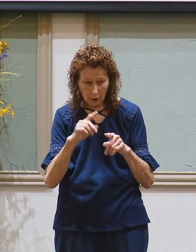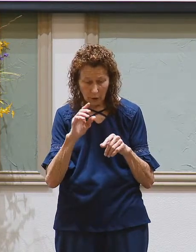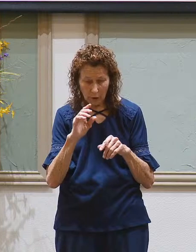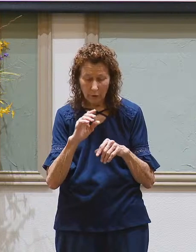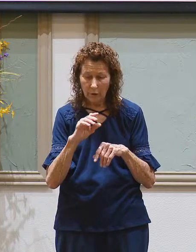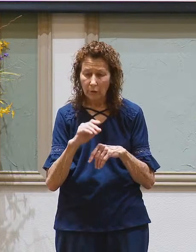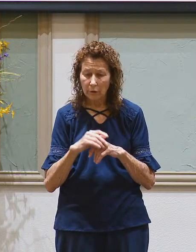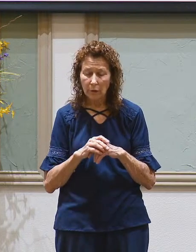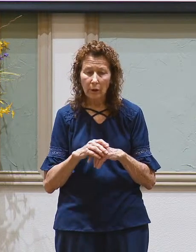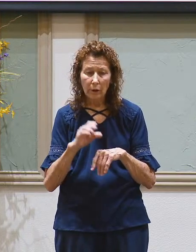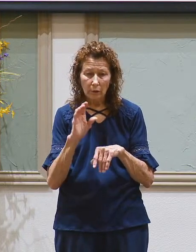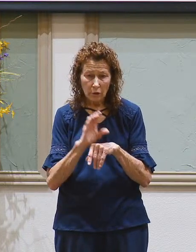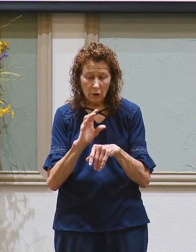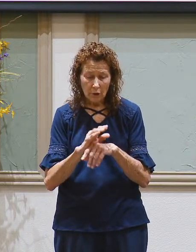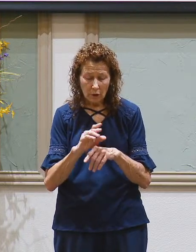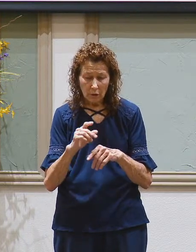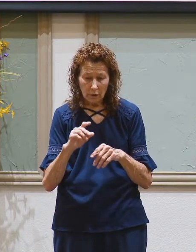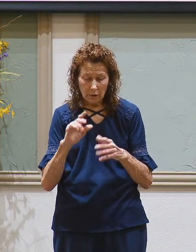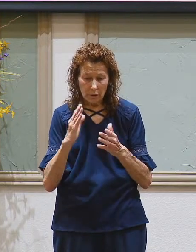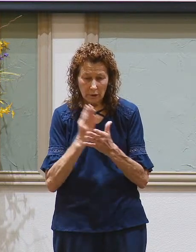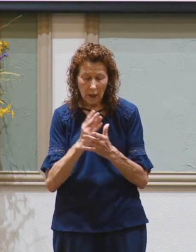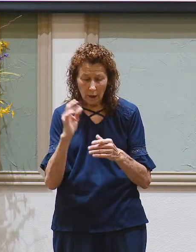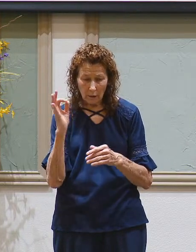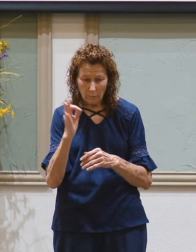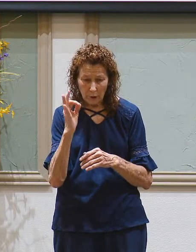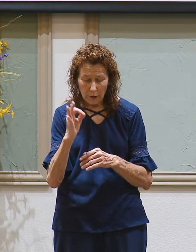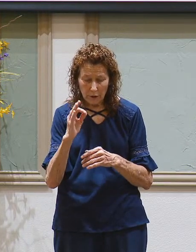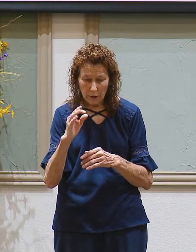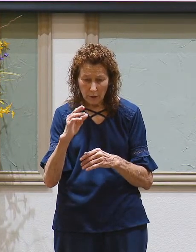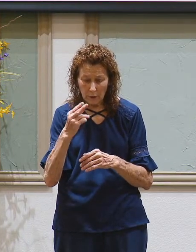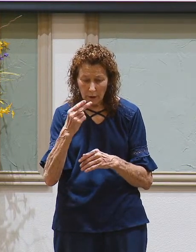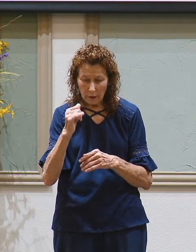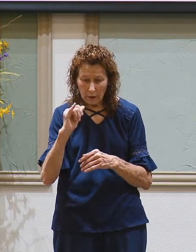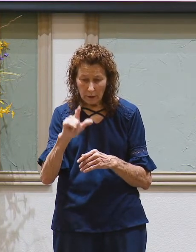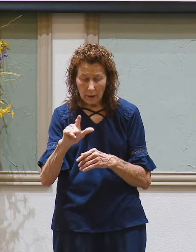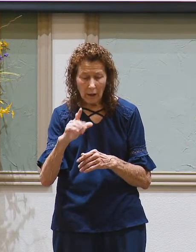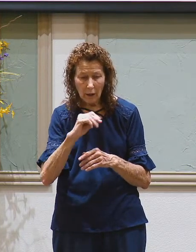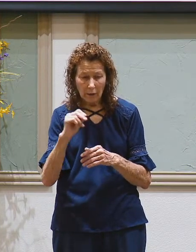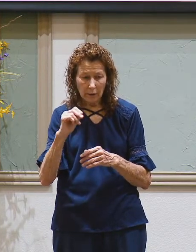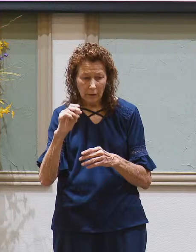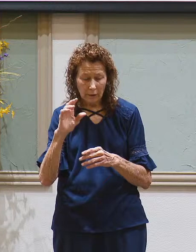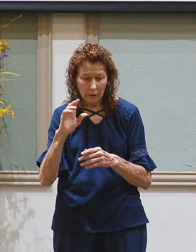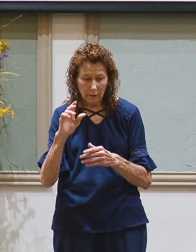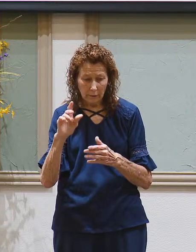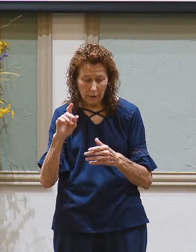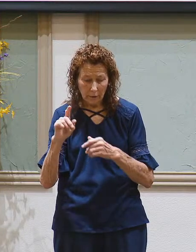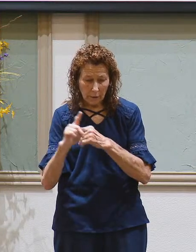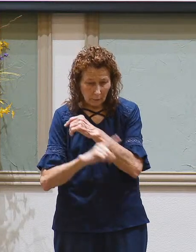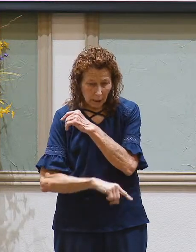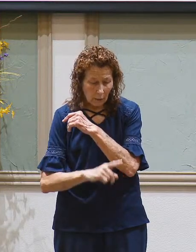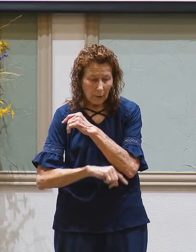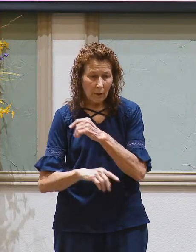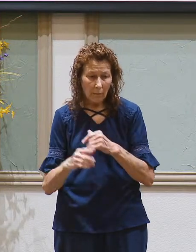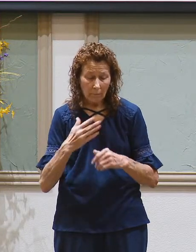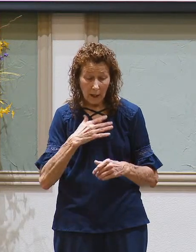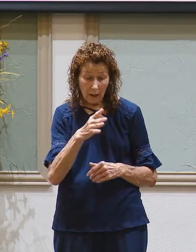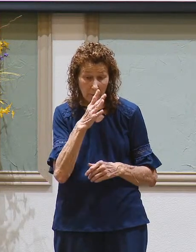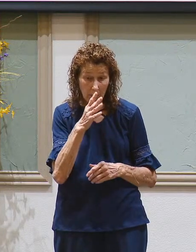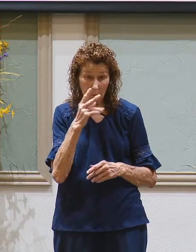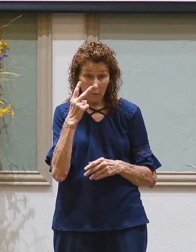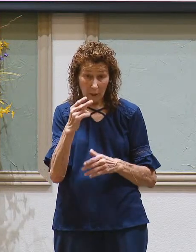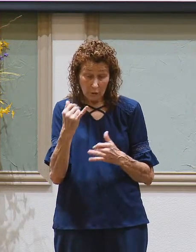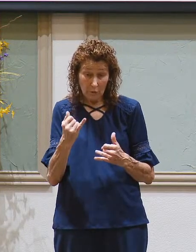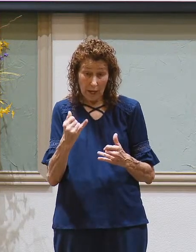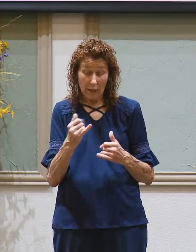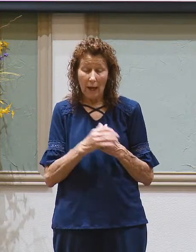preaching hellfire and damnation and started preaching grace and love and my my mom she's watching right now